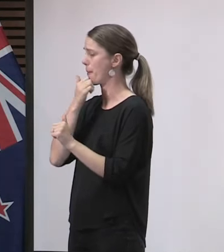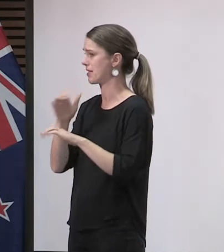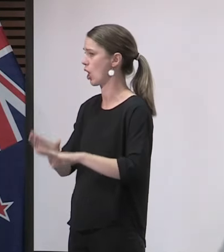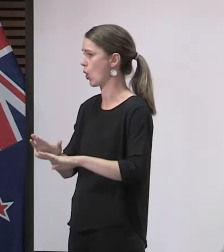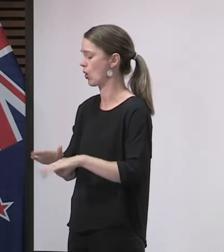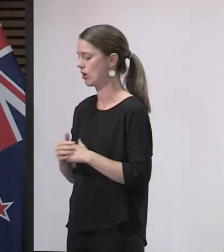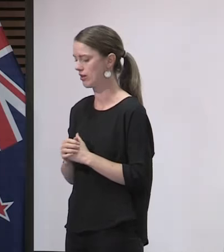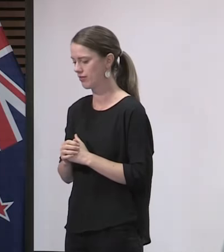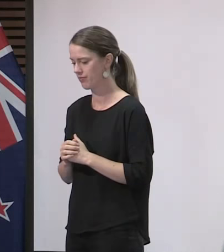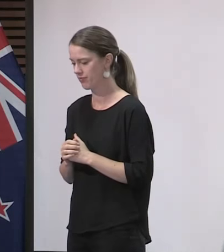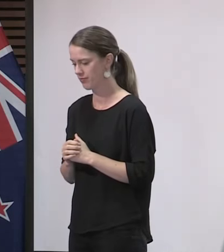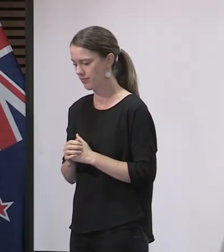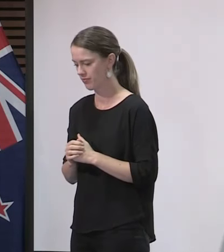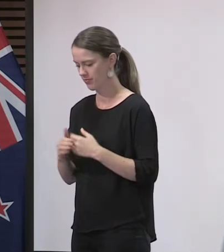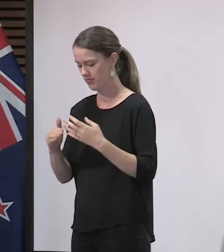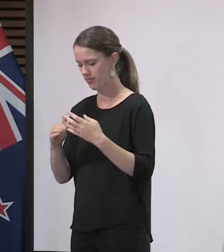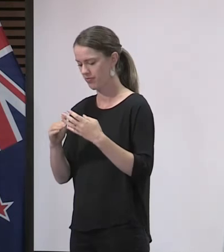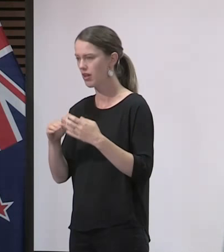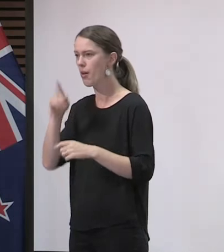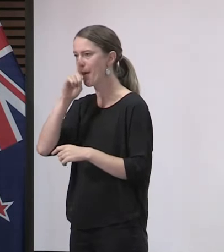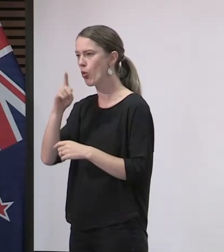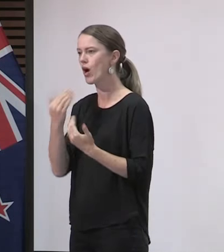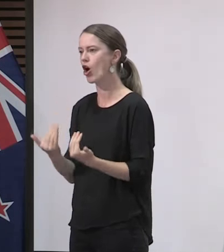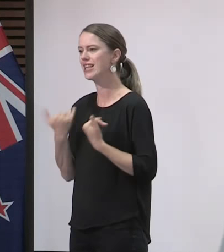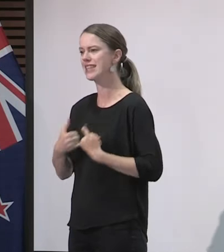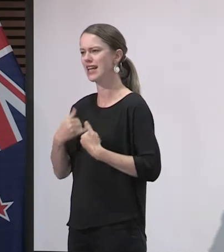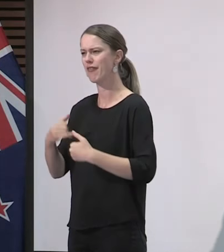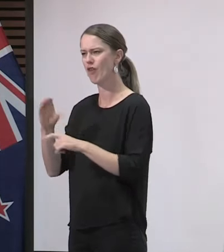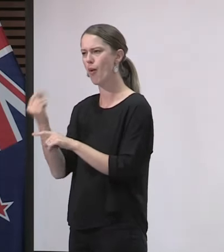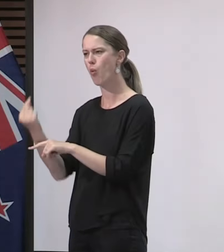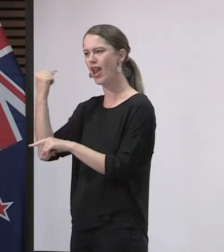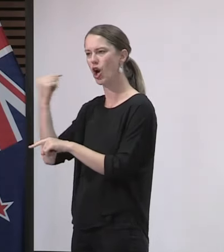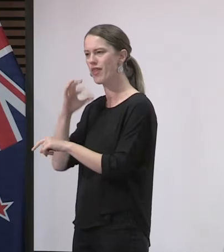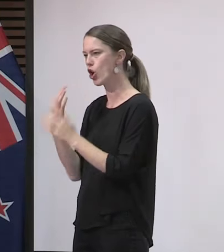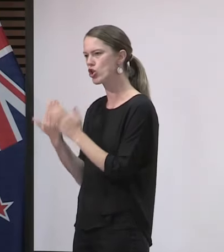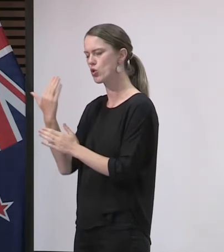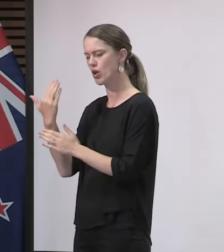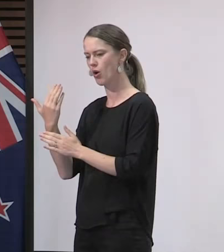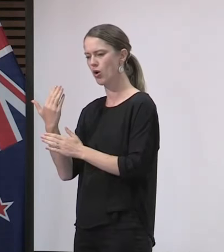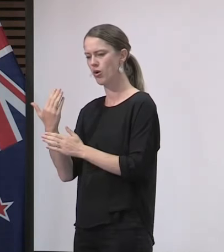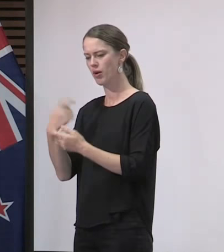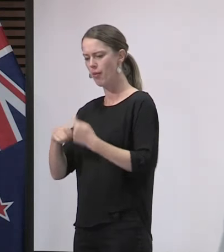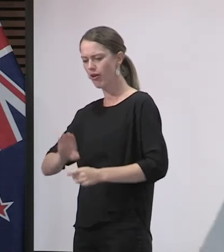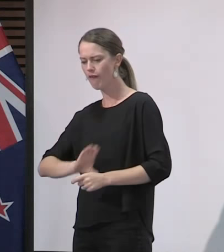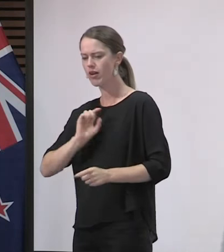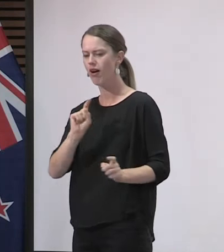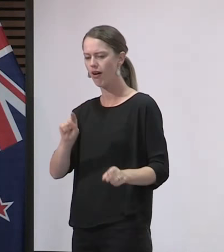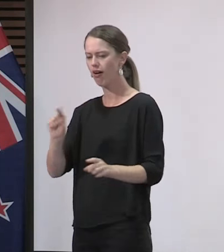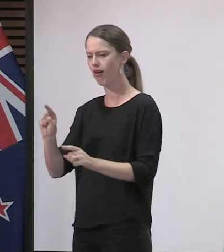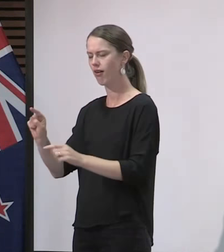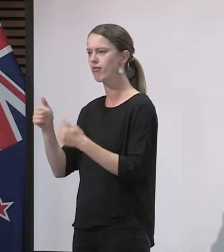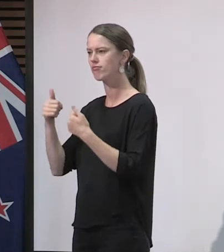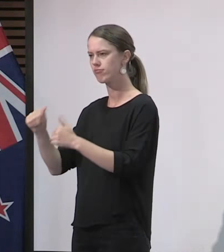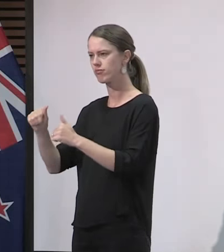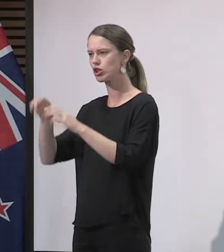even those active cases are ones from some time ago. So we are increasingly confident that we have successfully